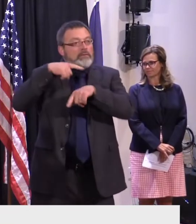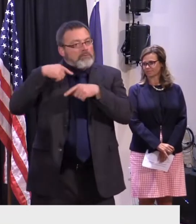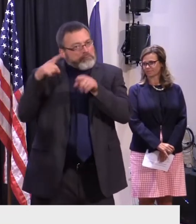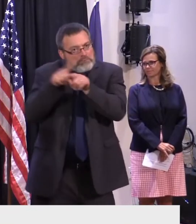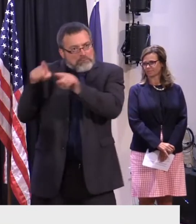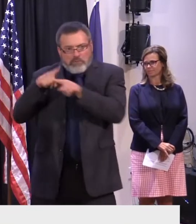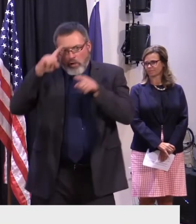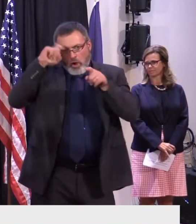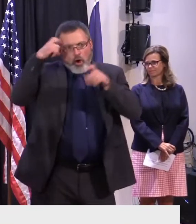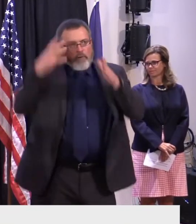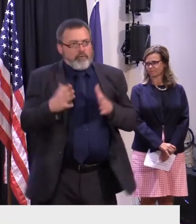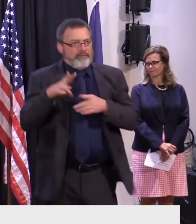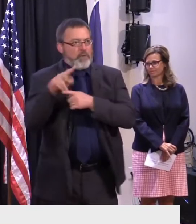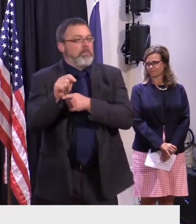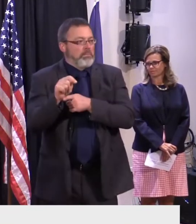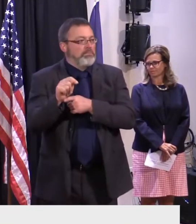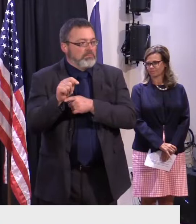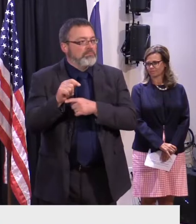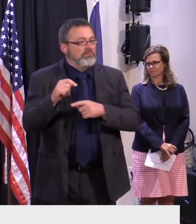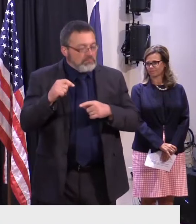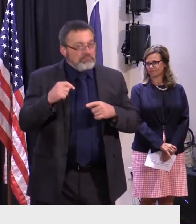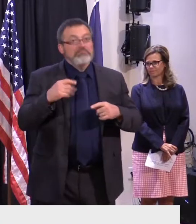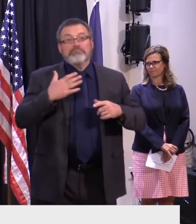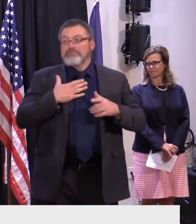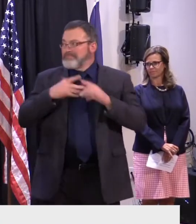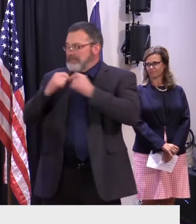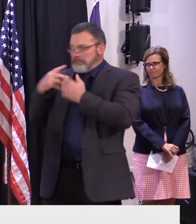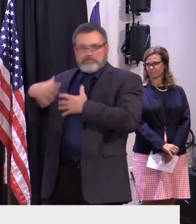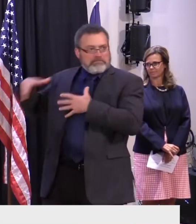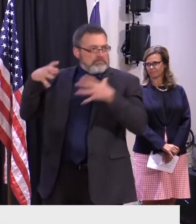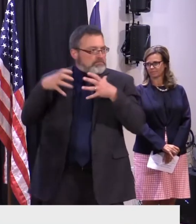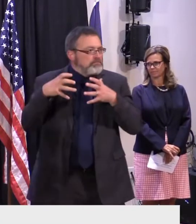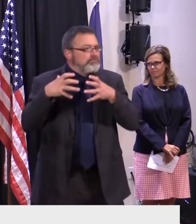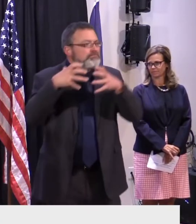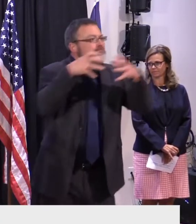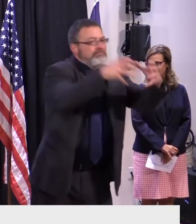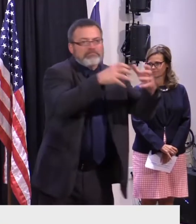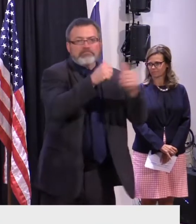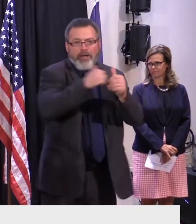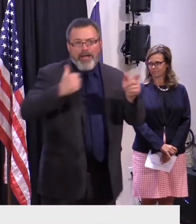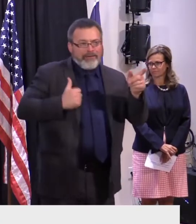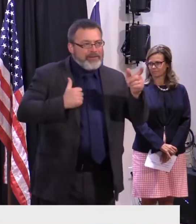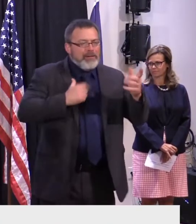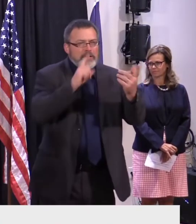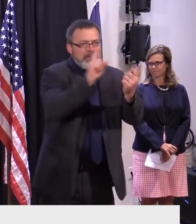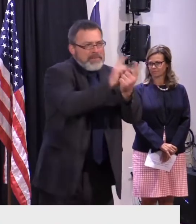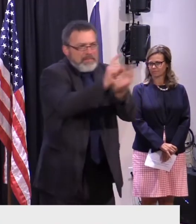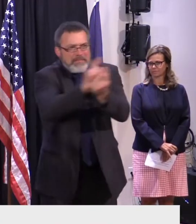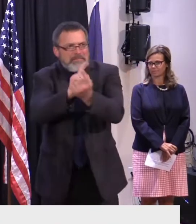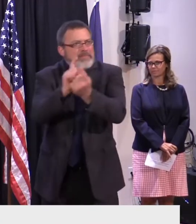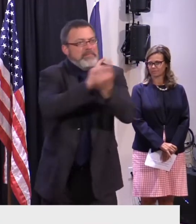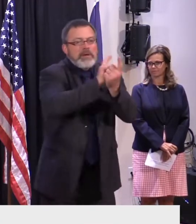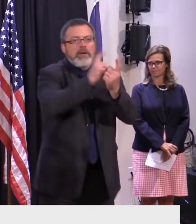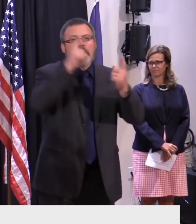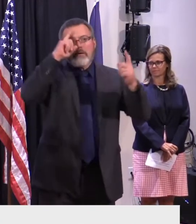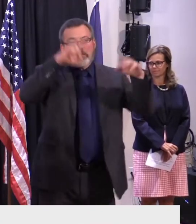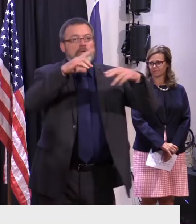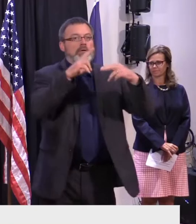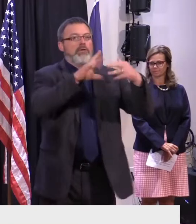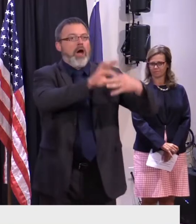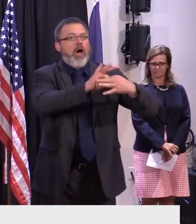businesses and government officials to help strengthen relationships and continue to look for opportunities to grow each